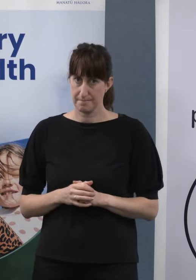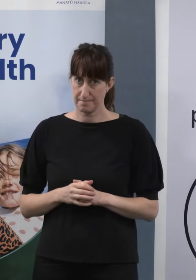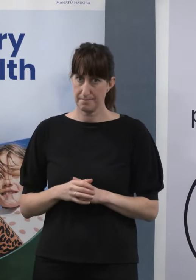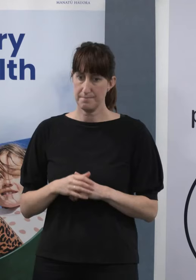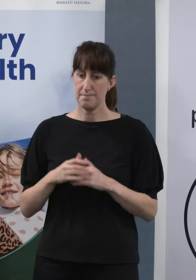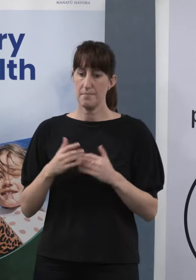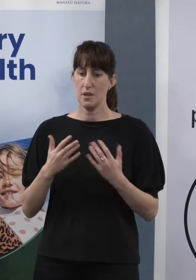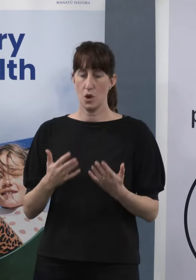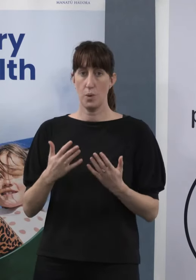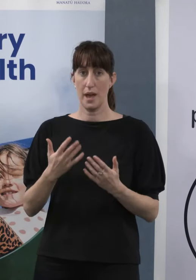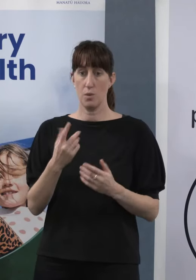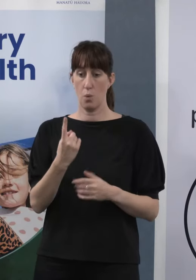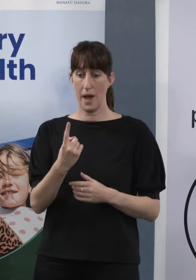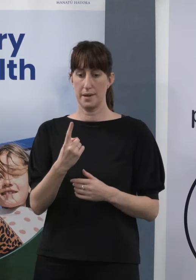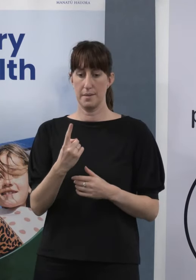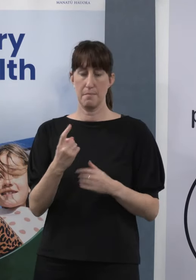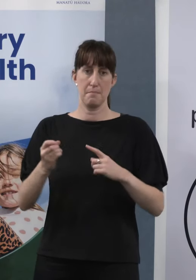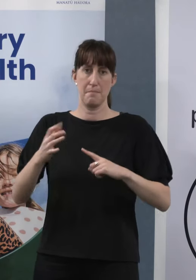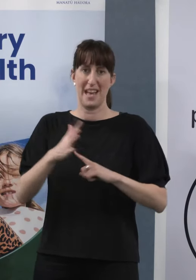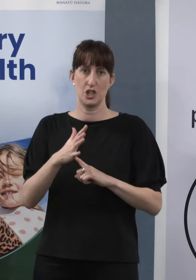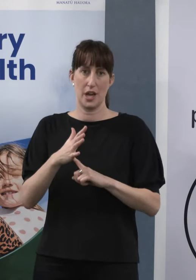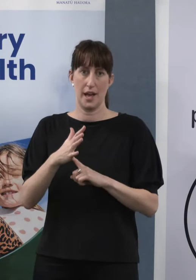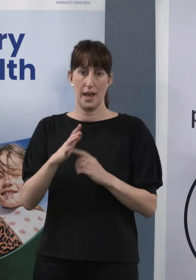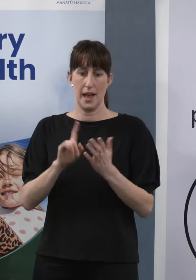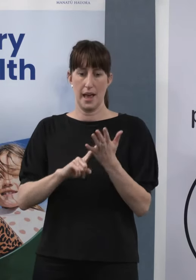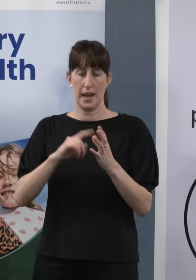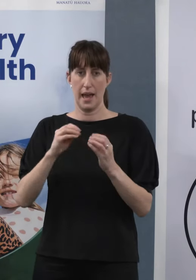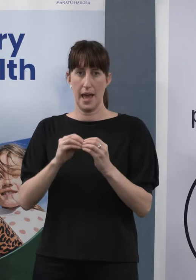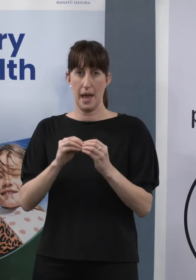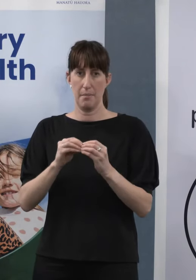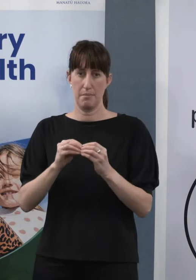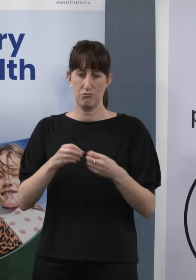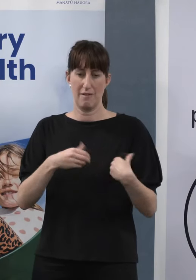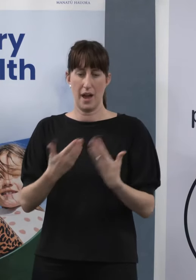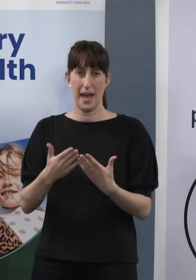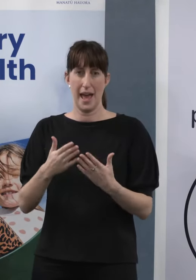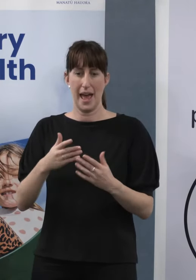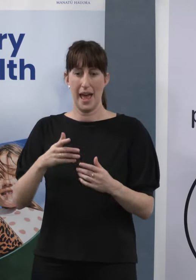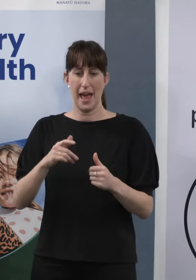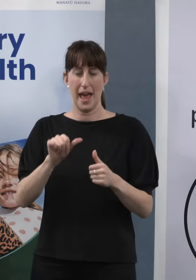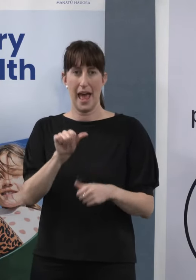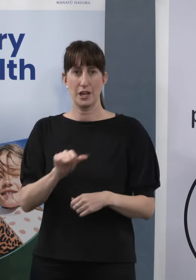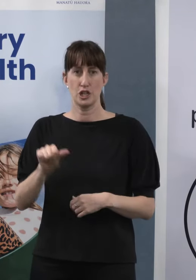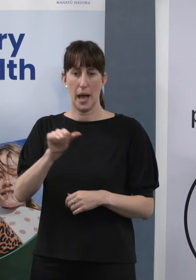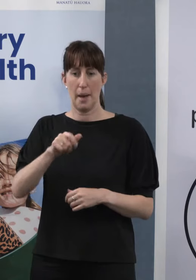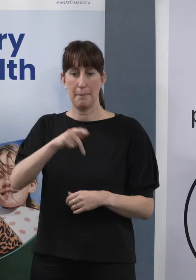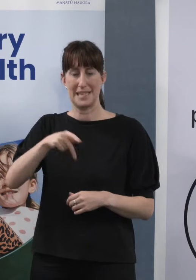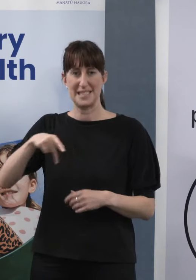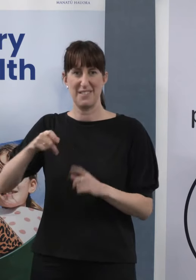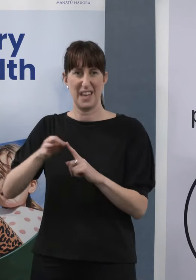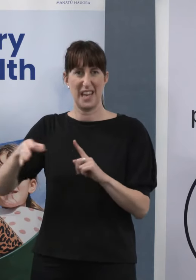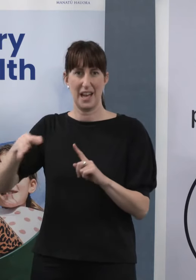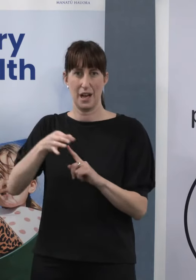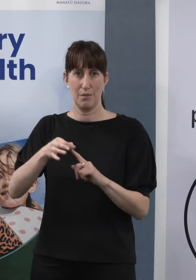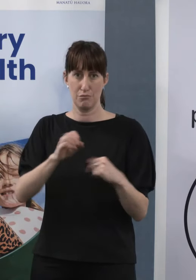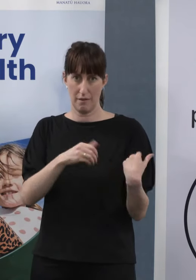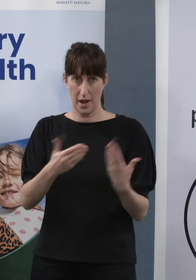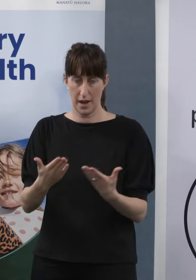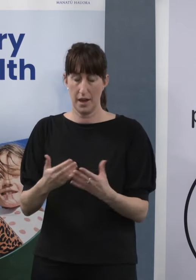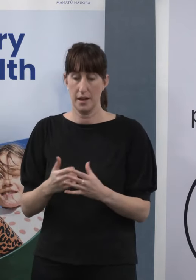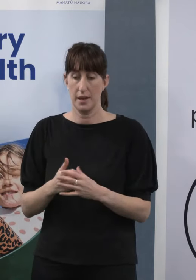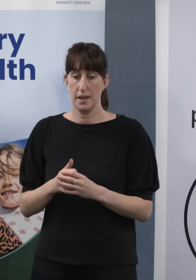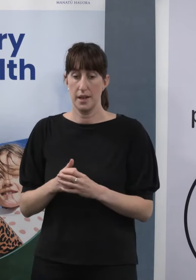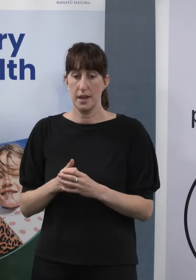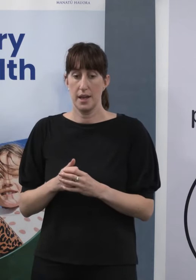which has got labs across the country, so that's Asia Pacific Health Limited. The key point is that our labs have different information systems,